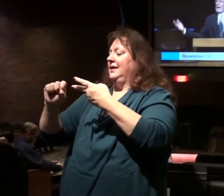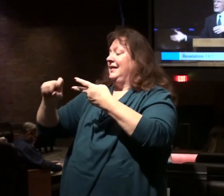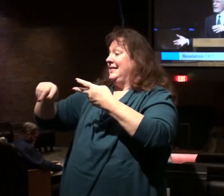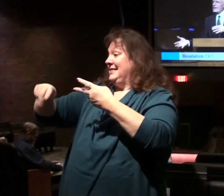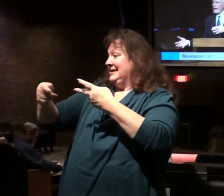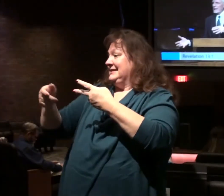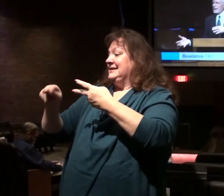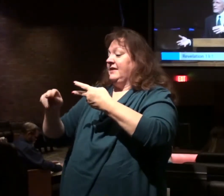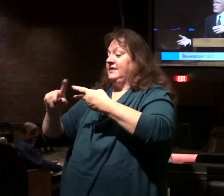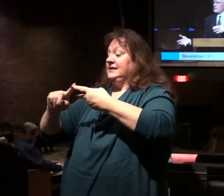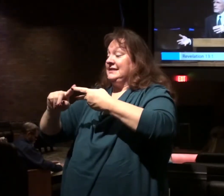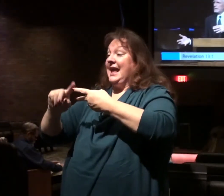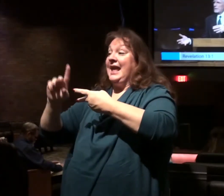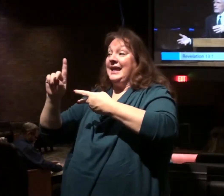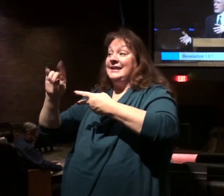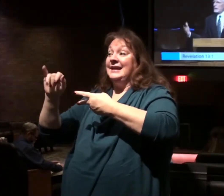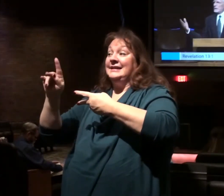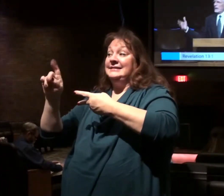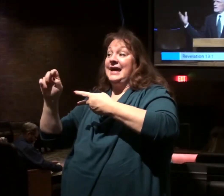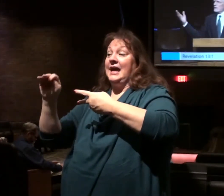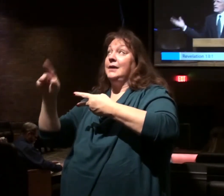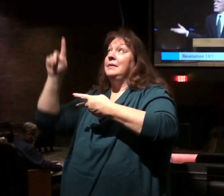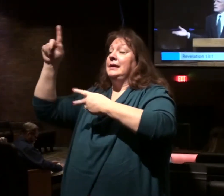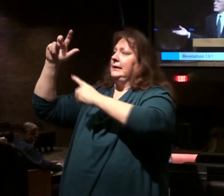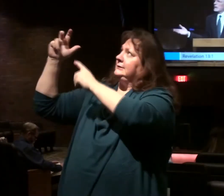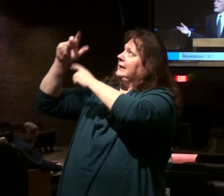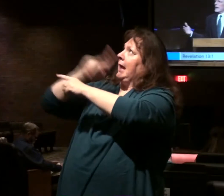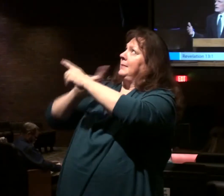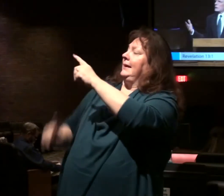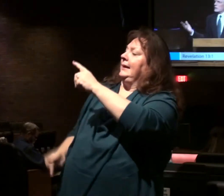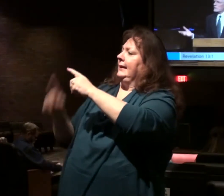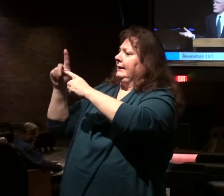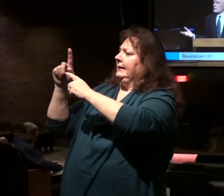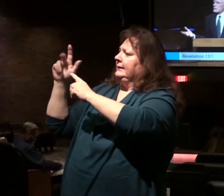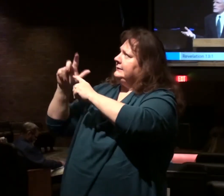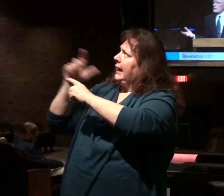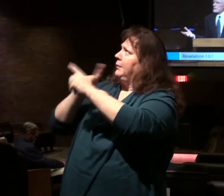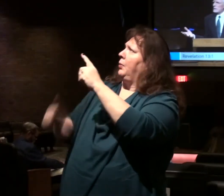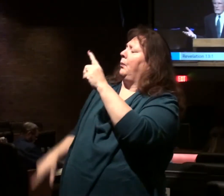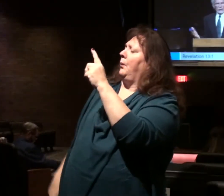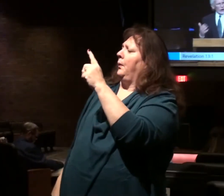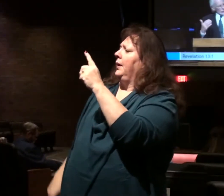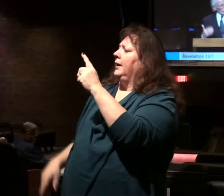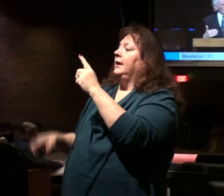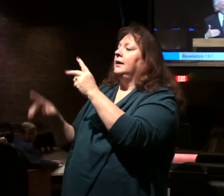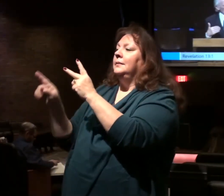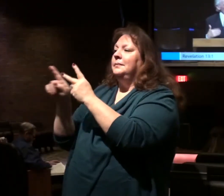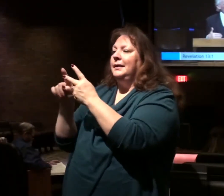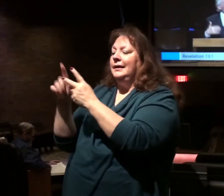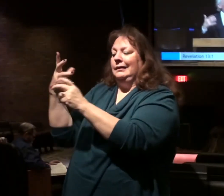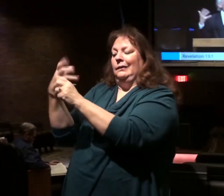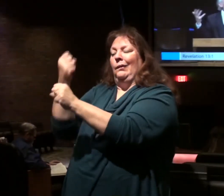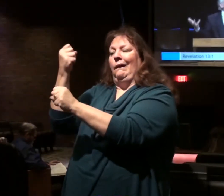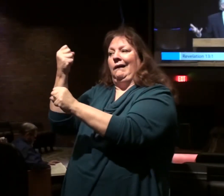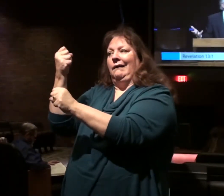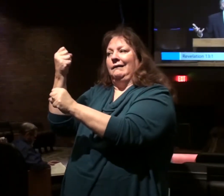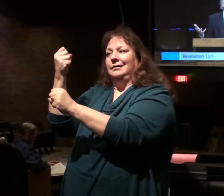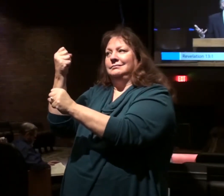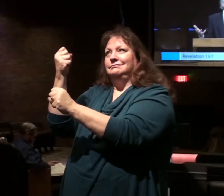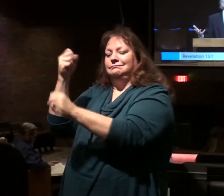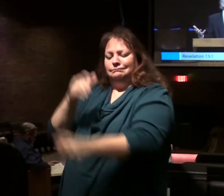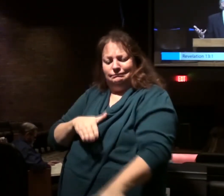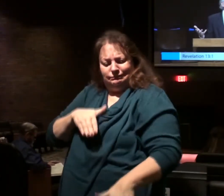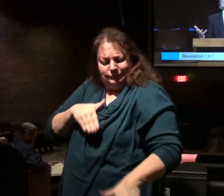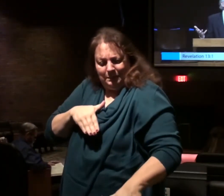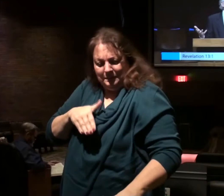and a diadem because he's king of kingdom, lord of lords. But he's also one who won the victory.